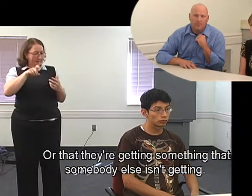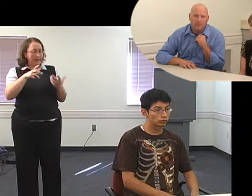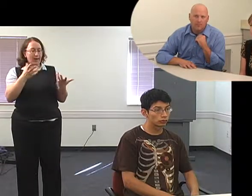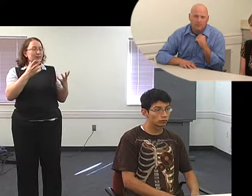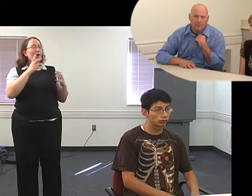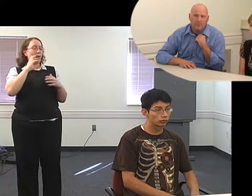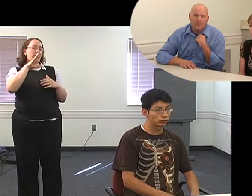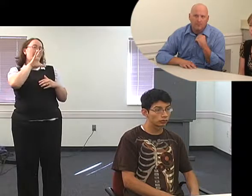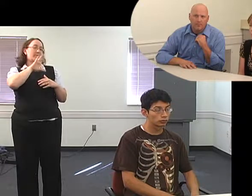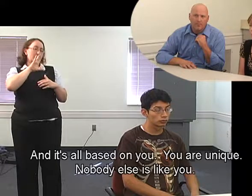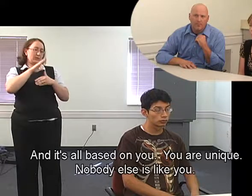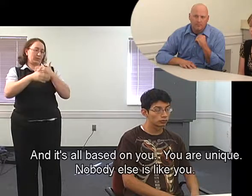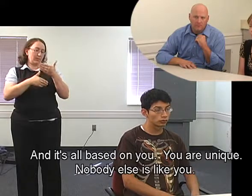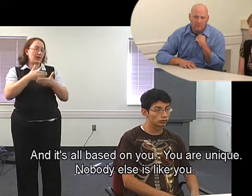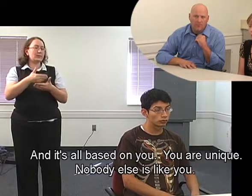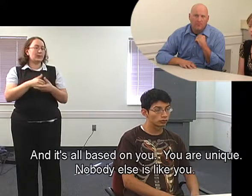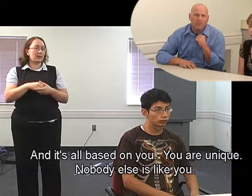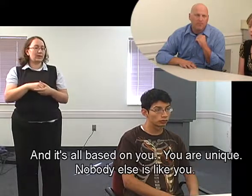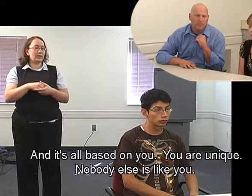isn't getting.